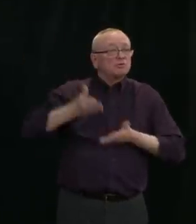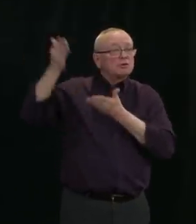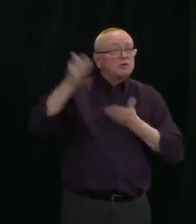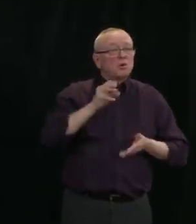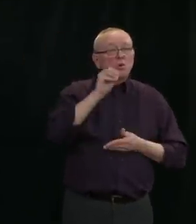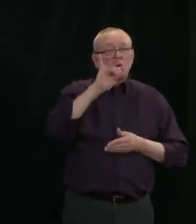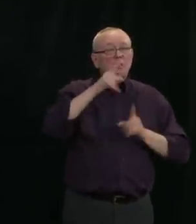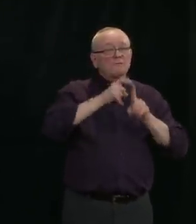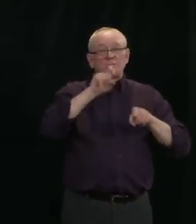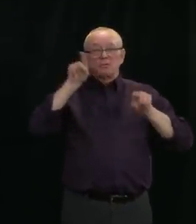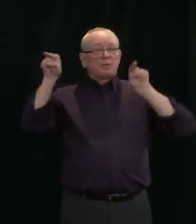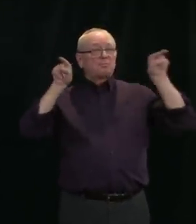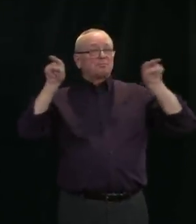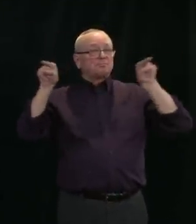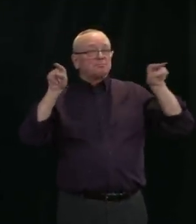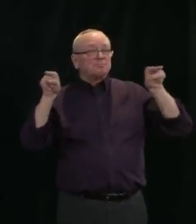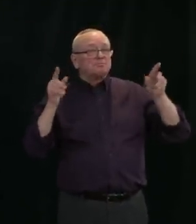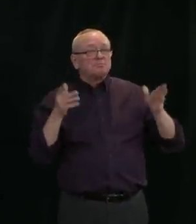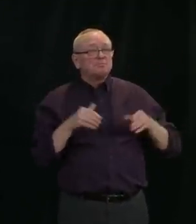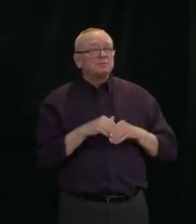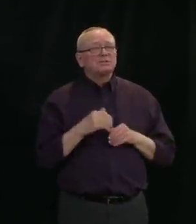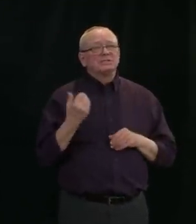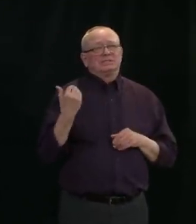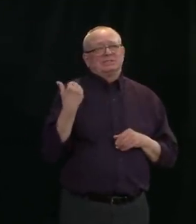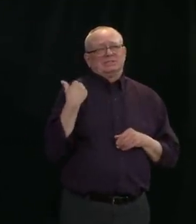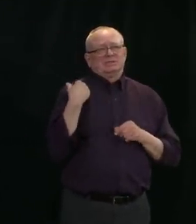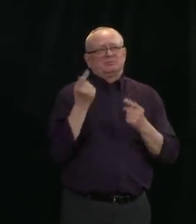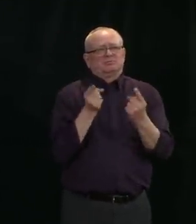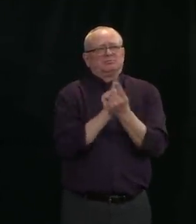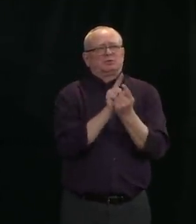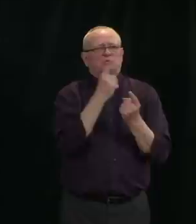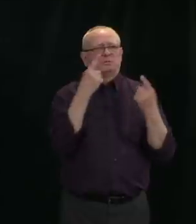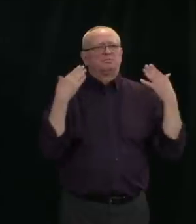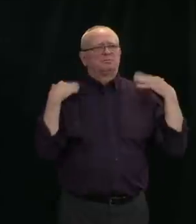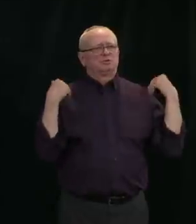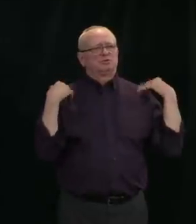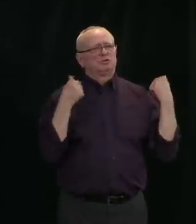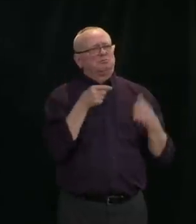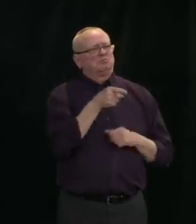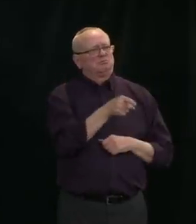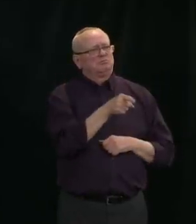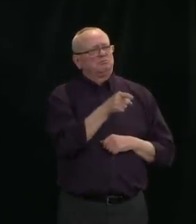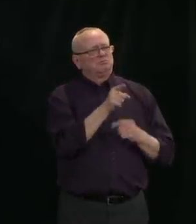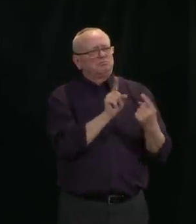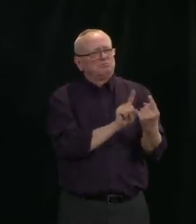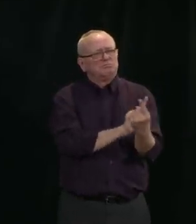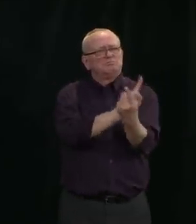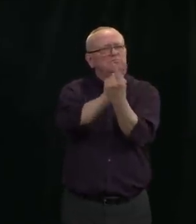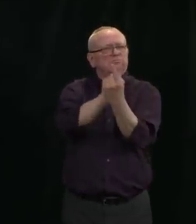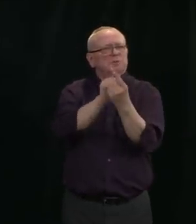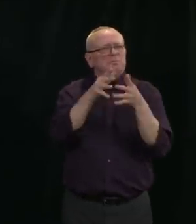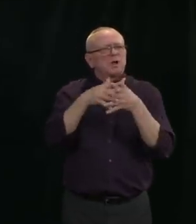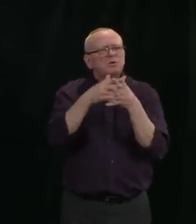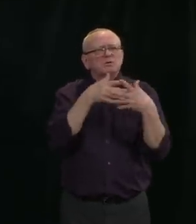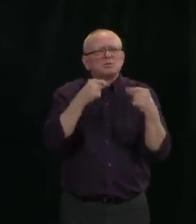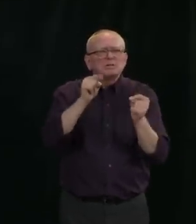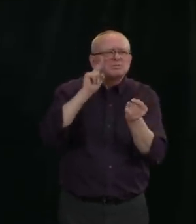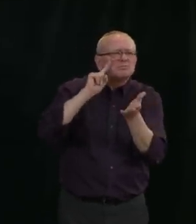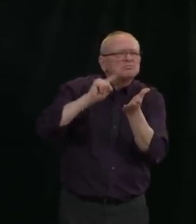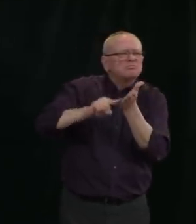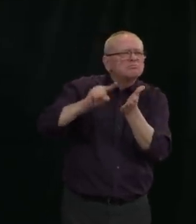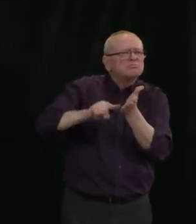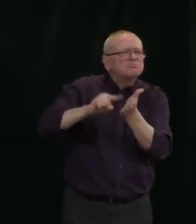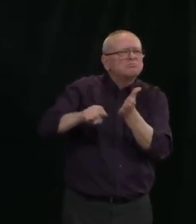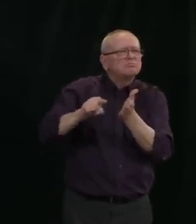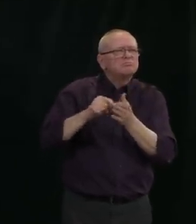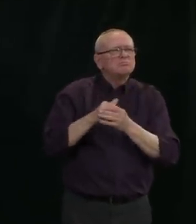an investigation launched by the United States about the dumping of Saudi